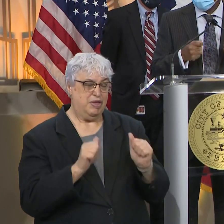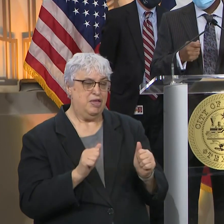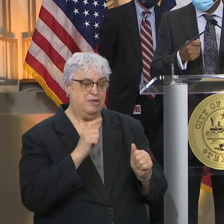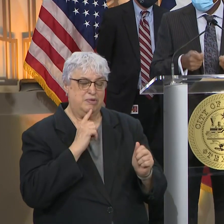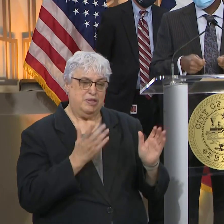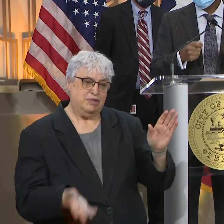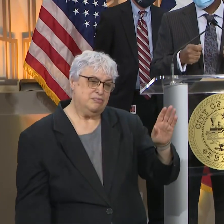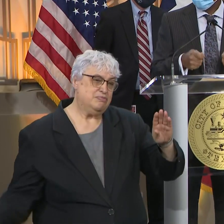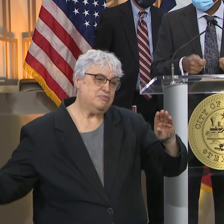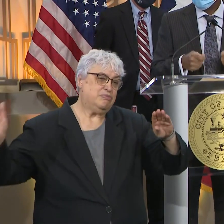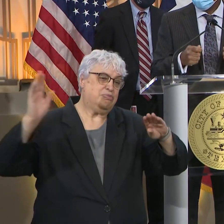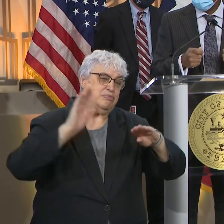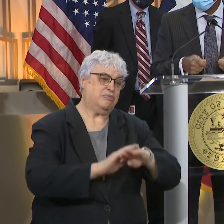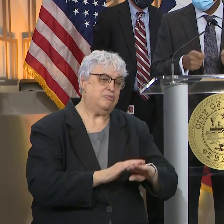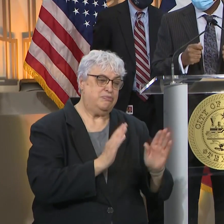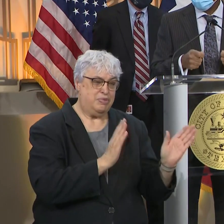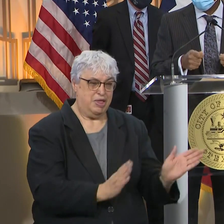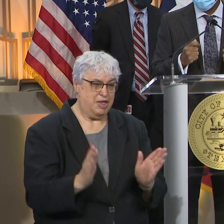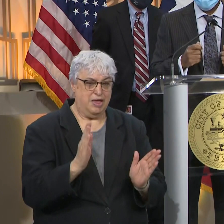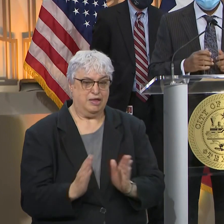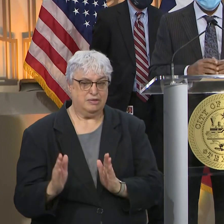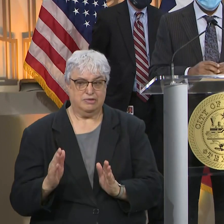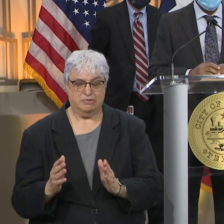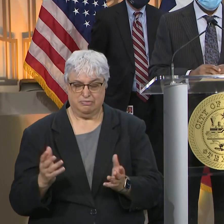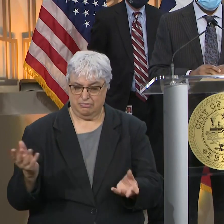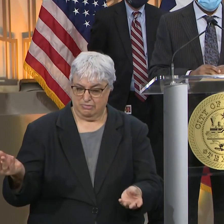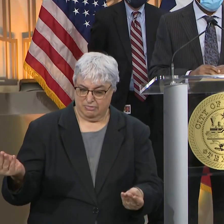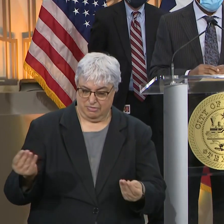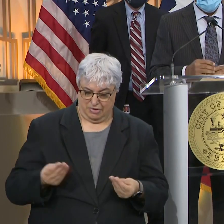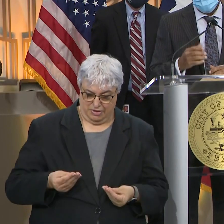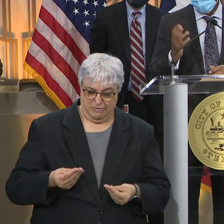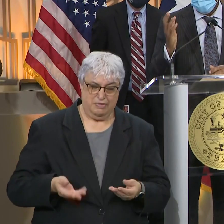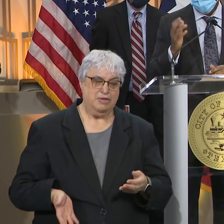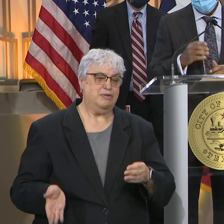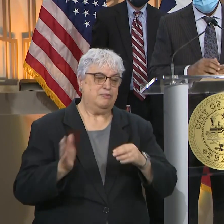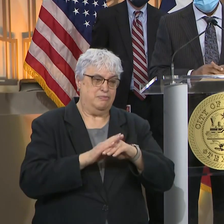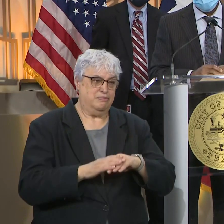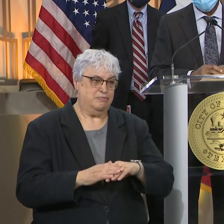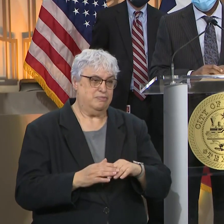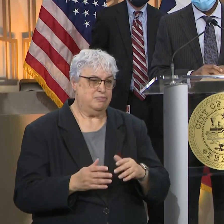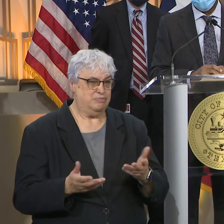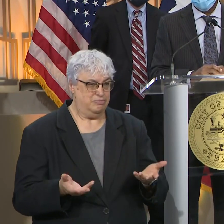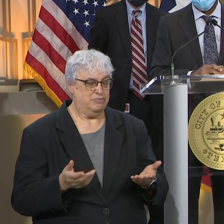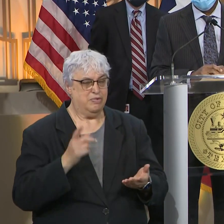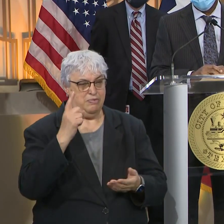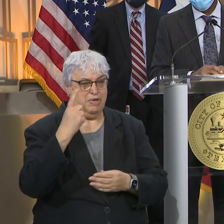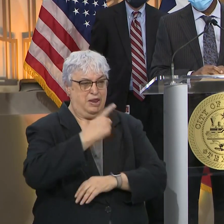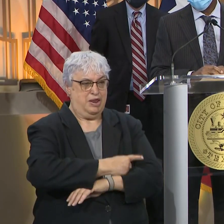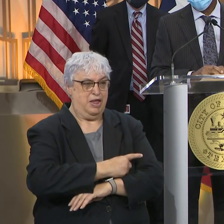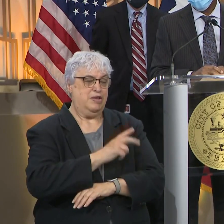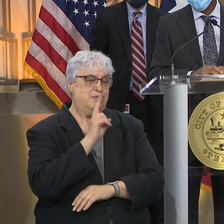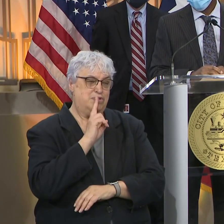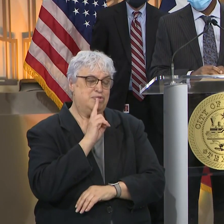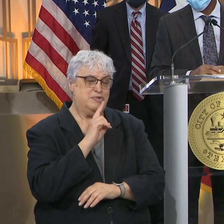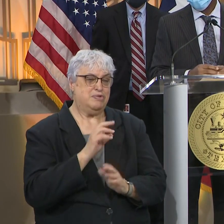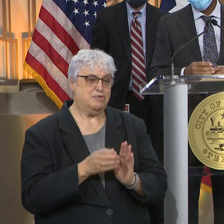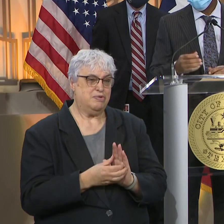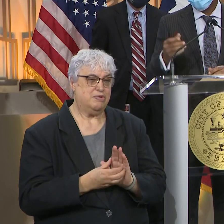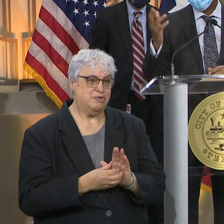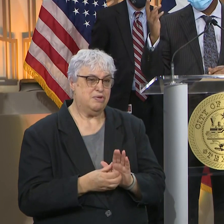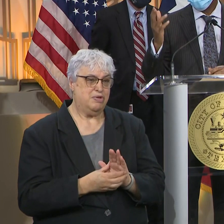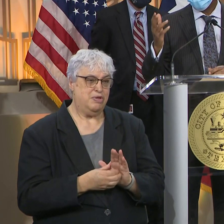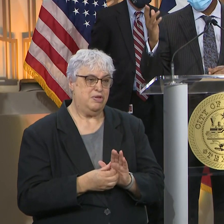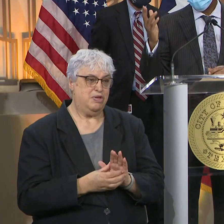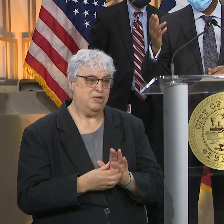ramp up based on that supply, then I think easily in a single day in the city of Houston, you know,